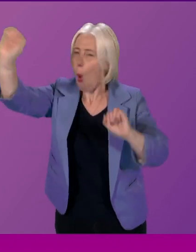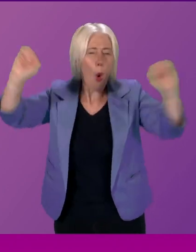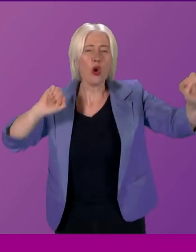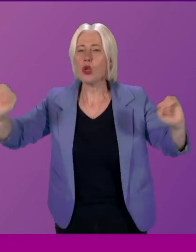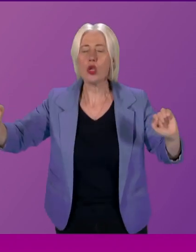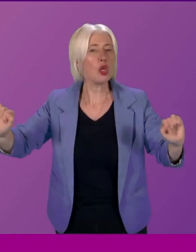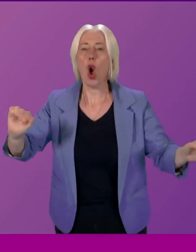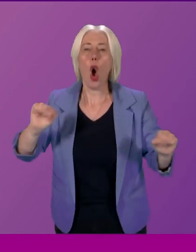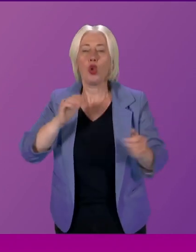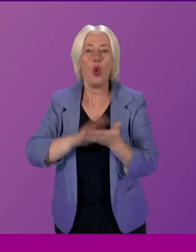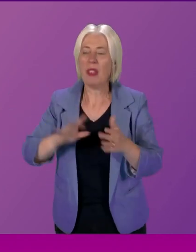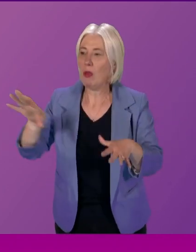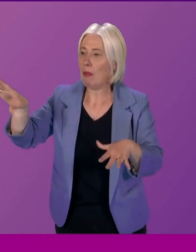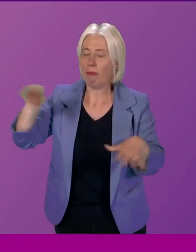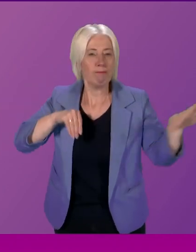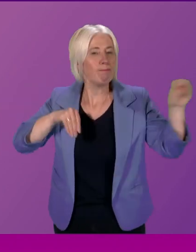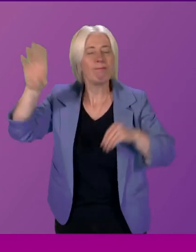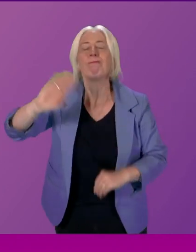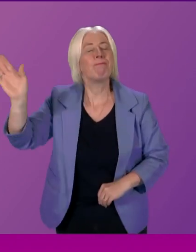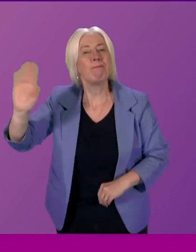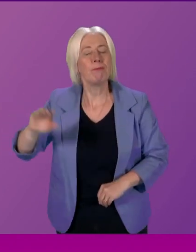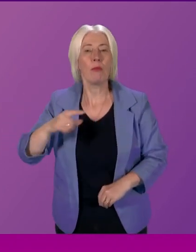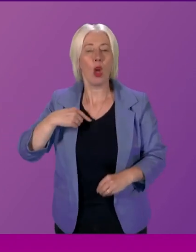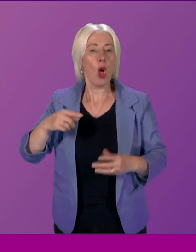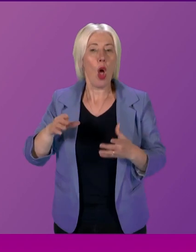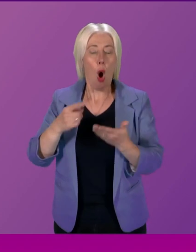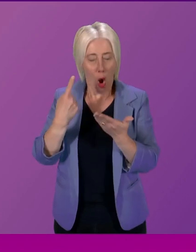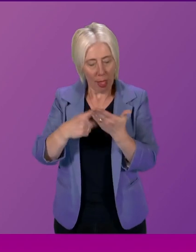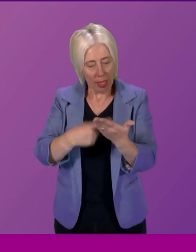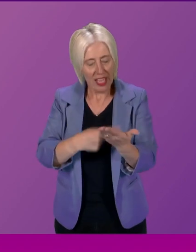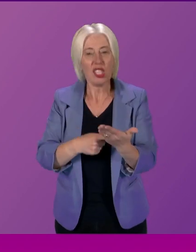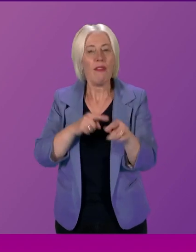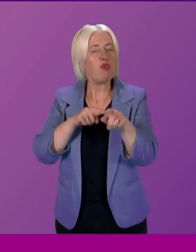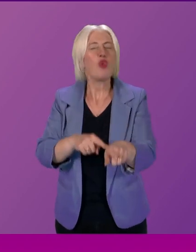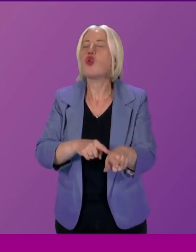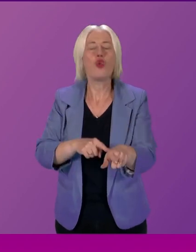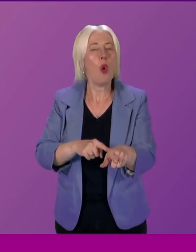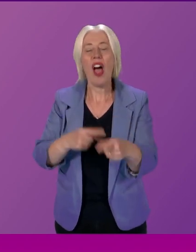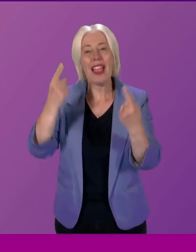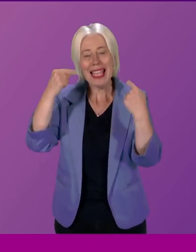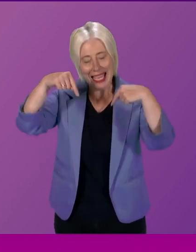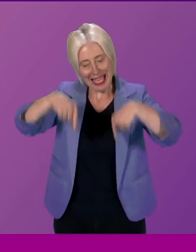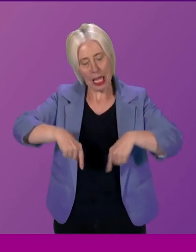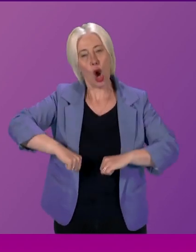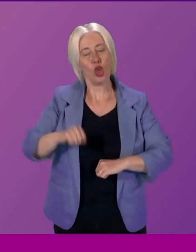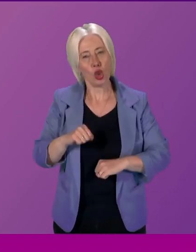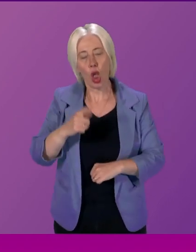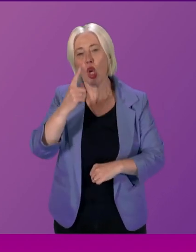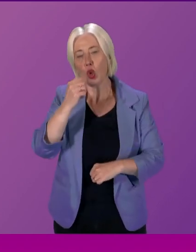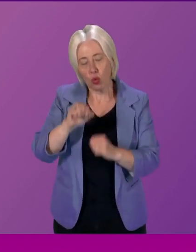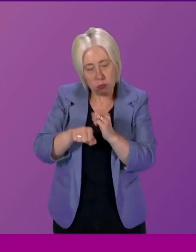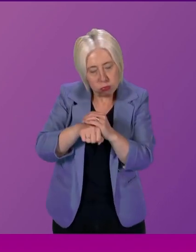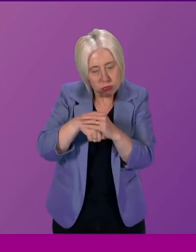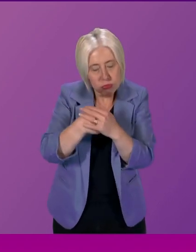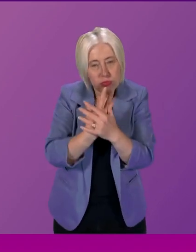we are suggesting we embrace one. It's not that we are suggesting a legislative route, because I think what we might want in Scotland could evolve through our own